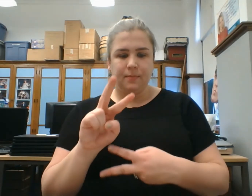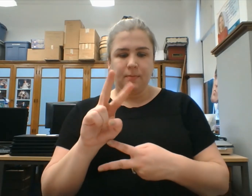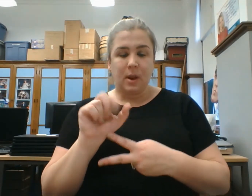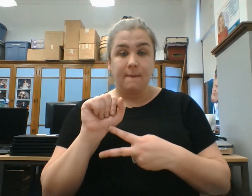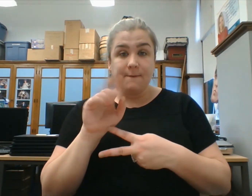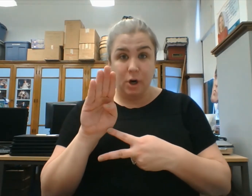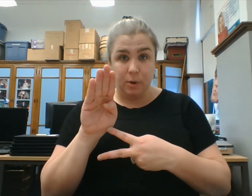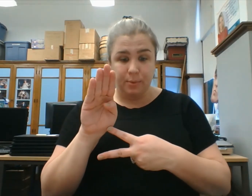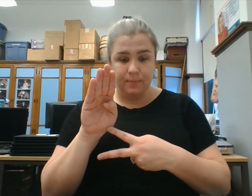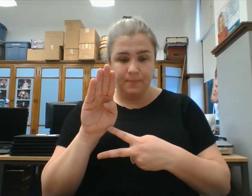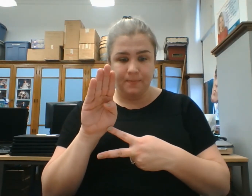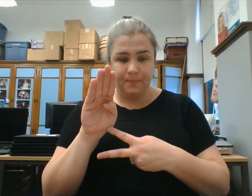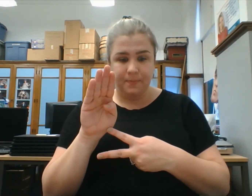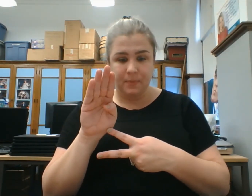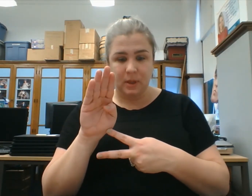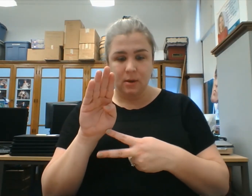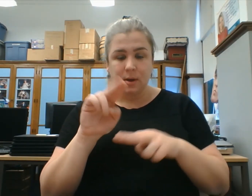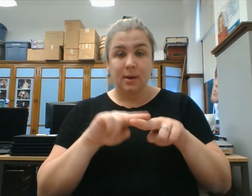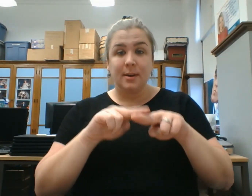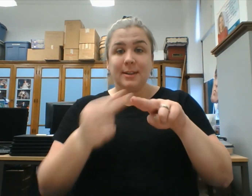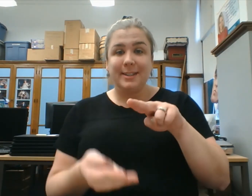Herb. Decrease.